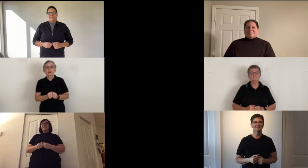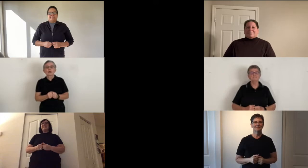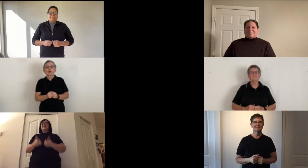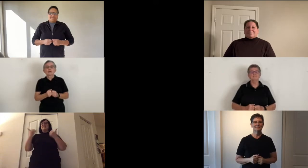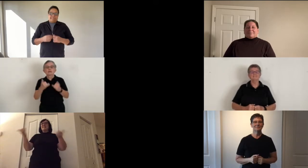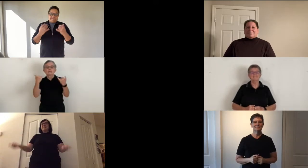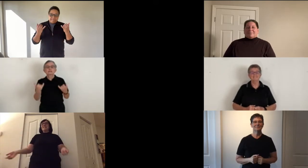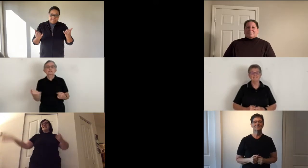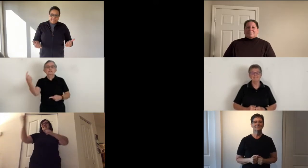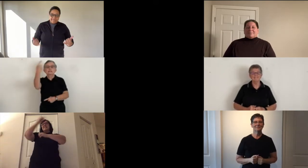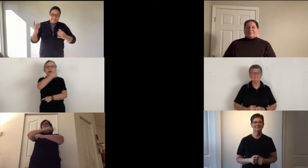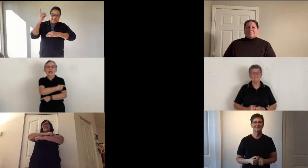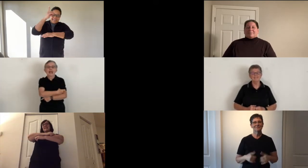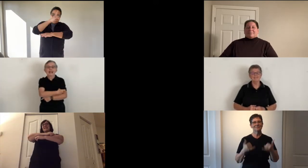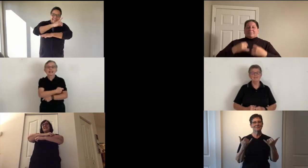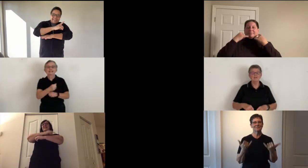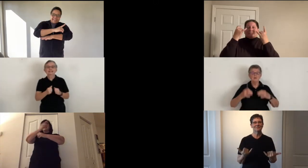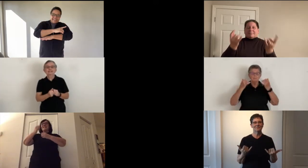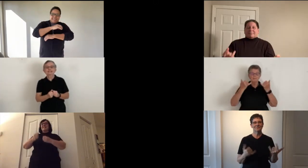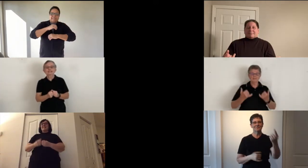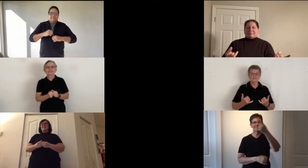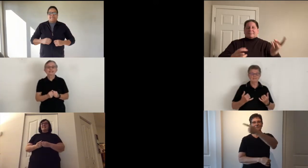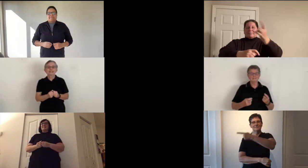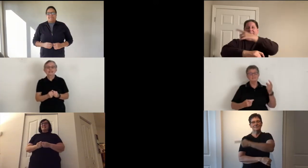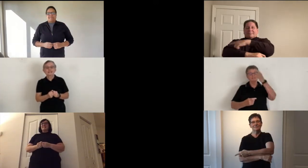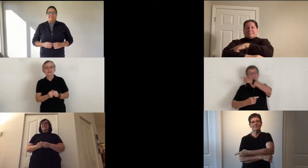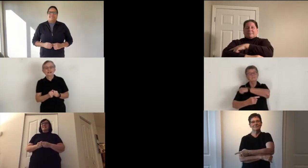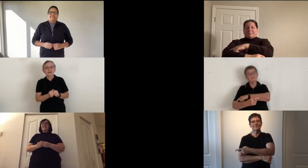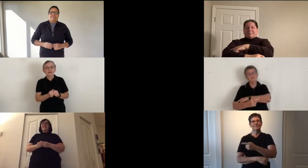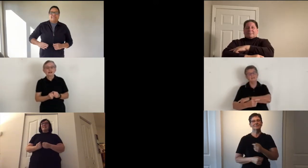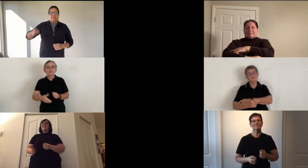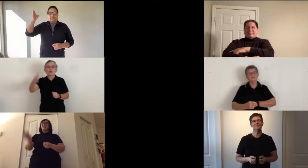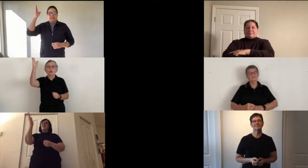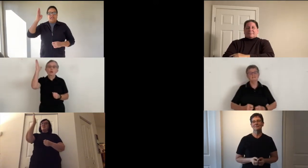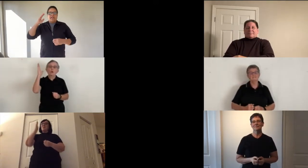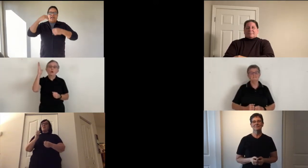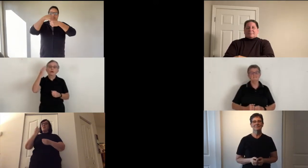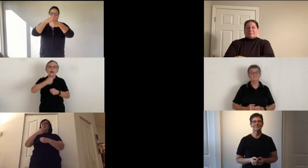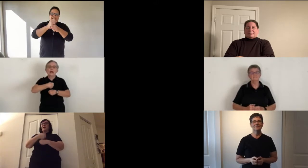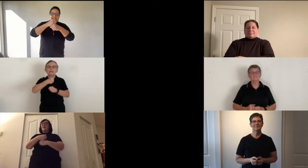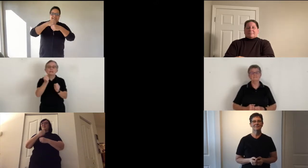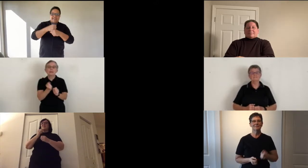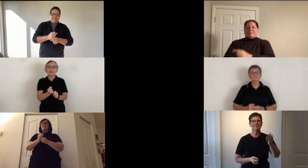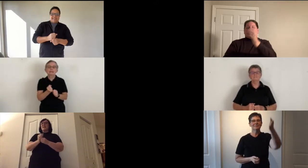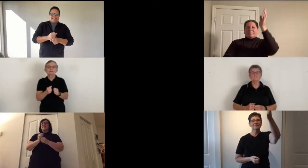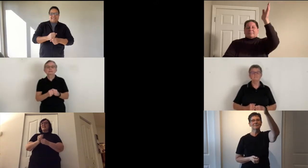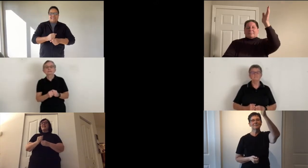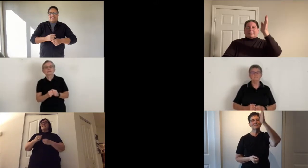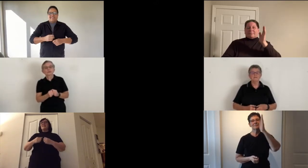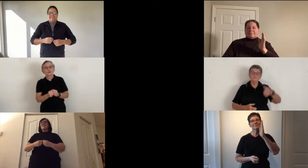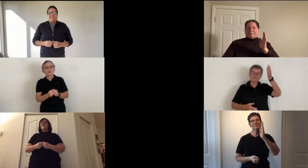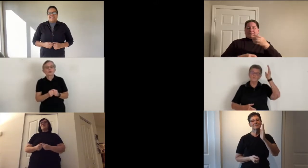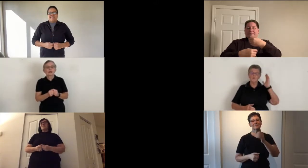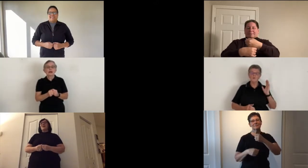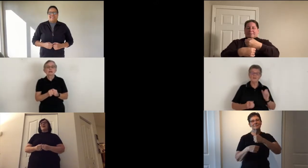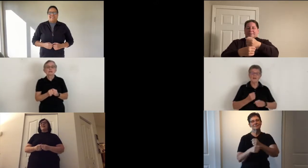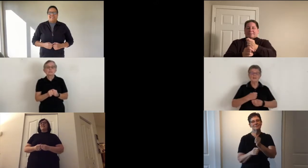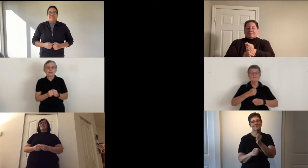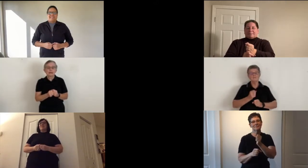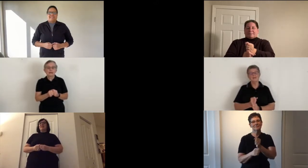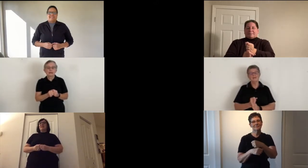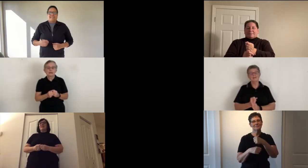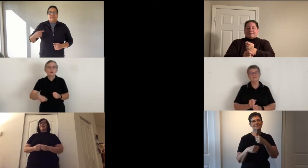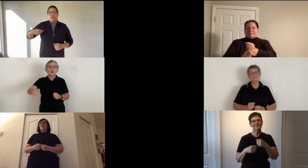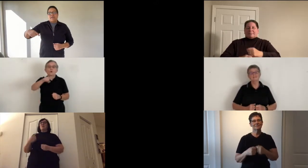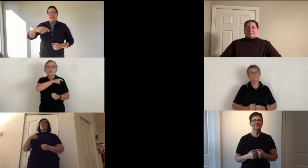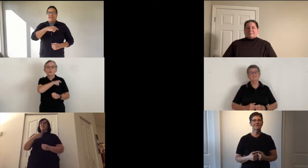This is a day, this is the day that the Lord has made, that the Lord has